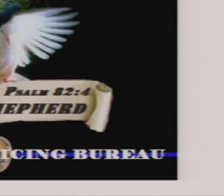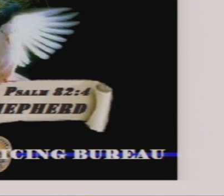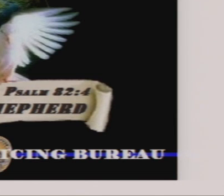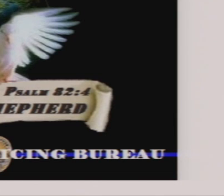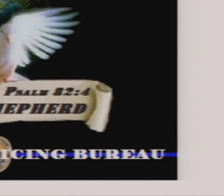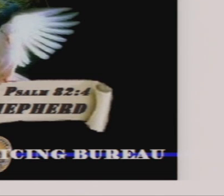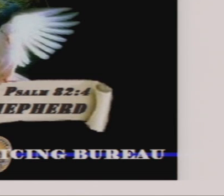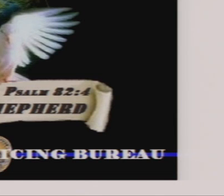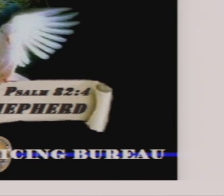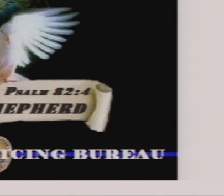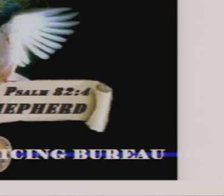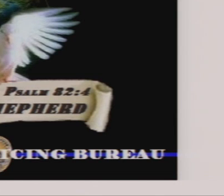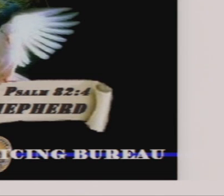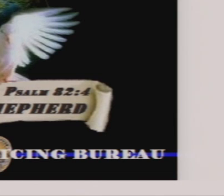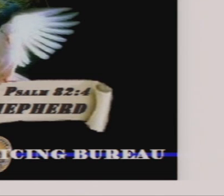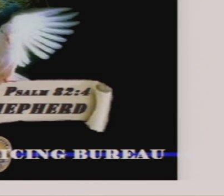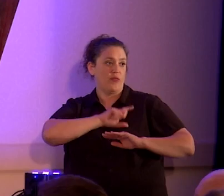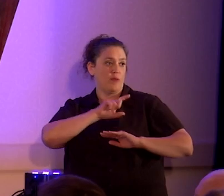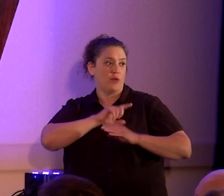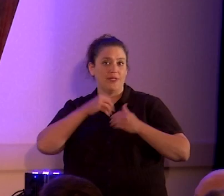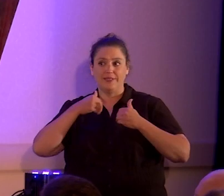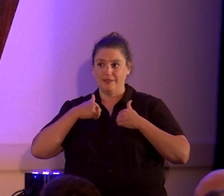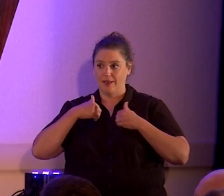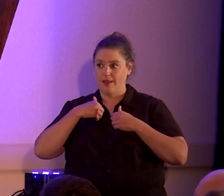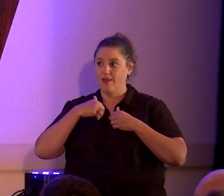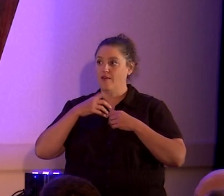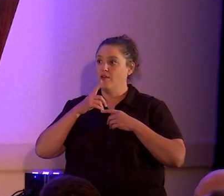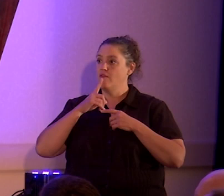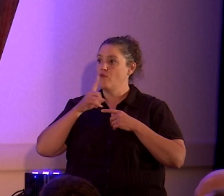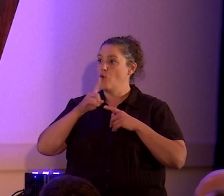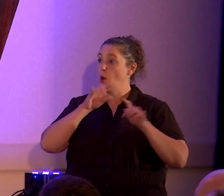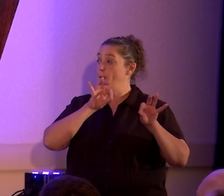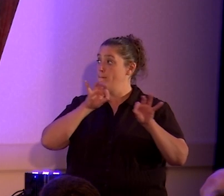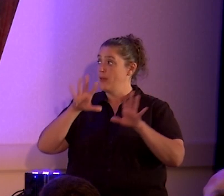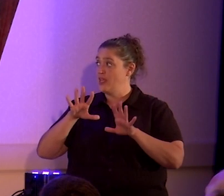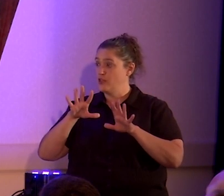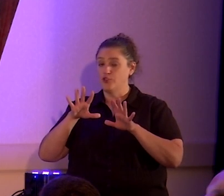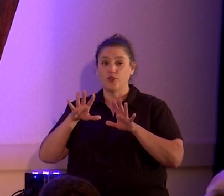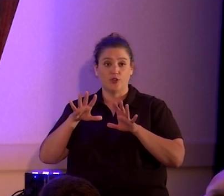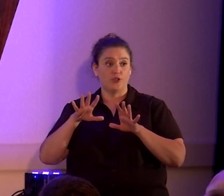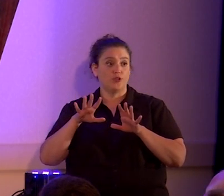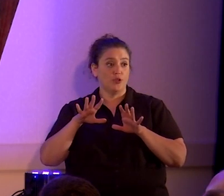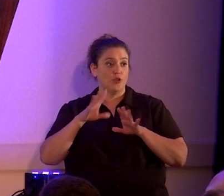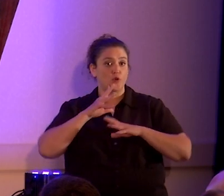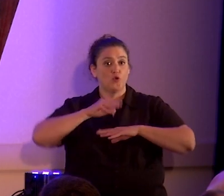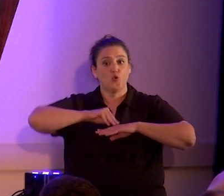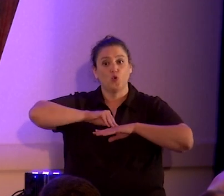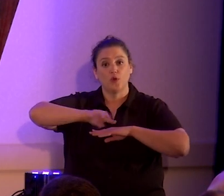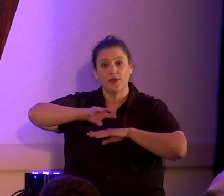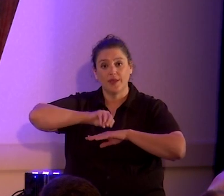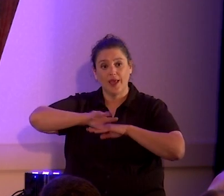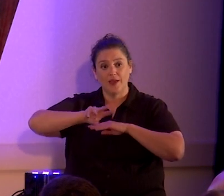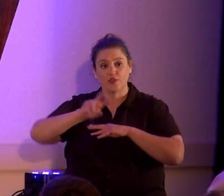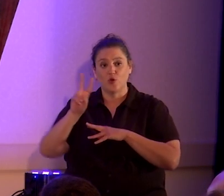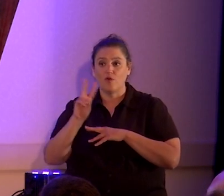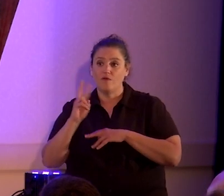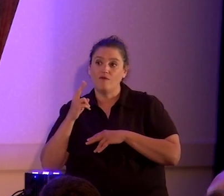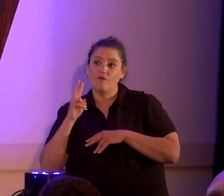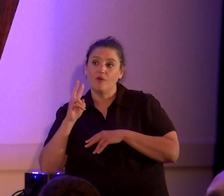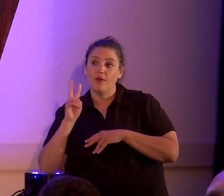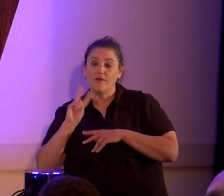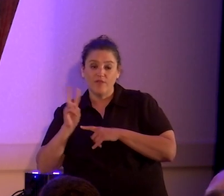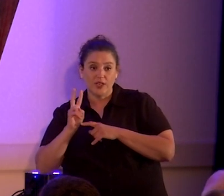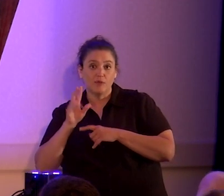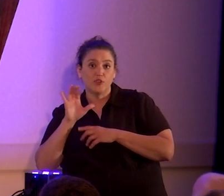that the police have in Montgomery, Alabama, to have ministers, Christian ministers, counsel victims of crime and